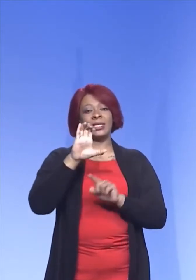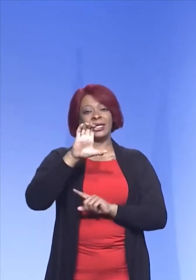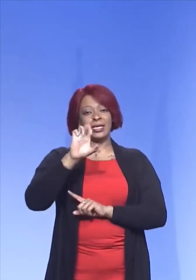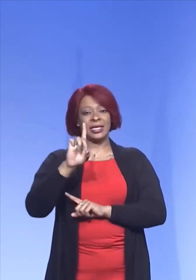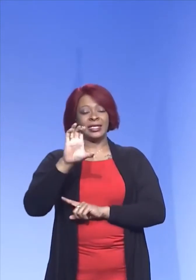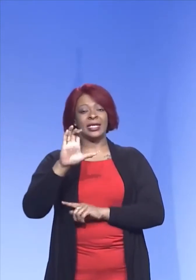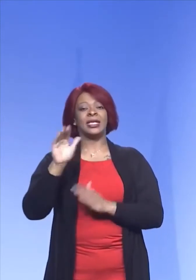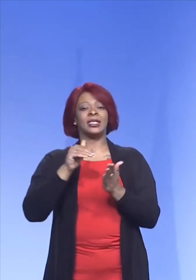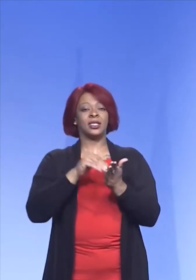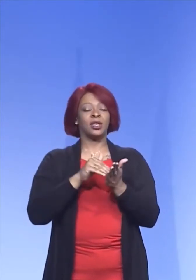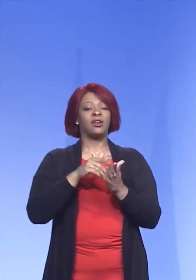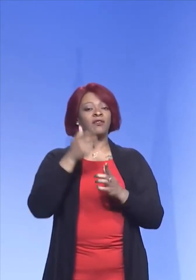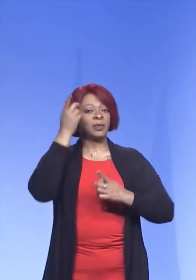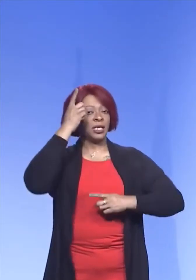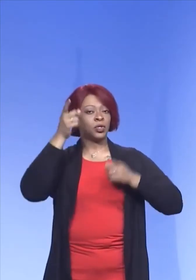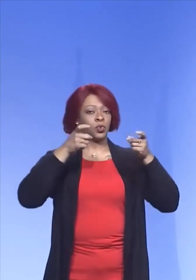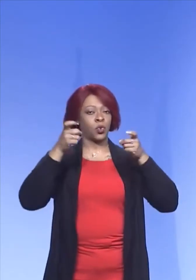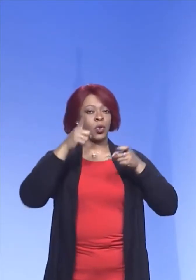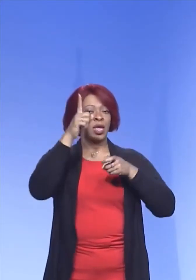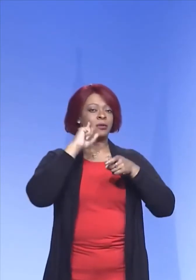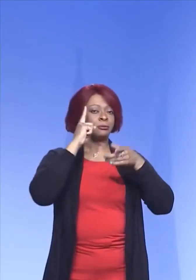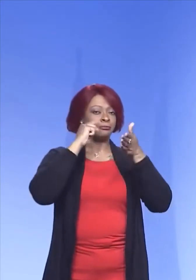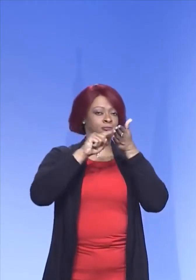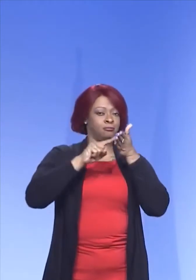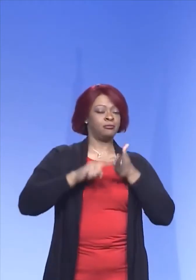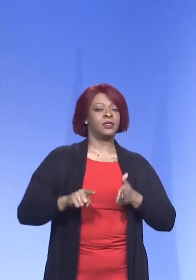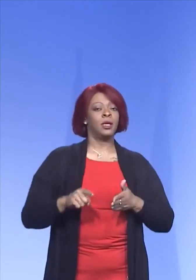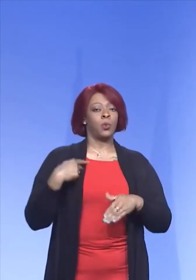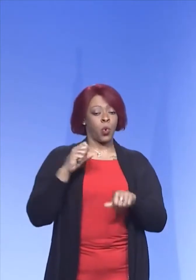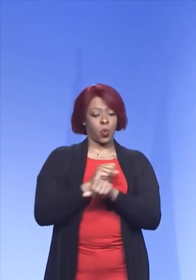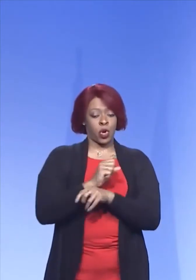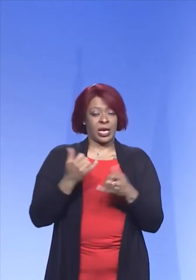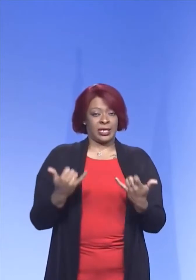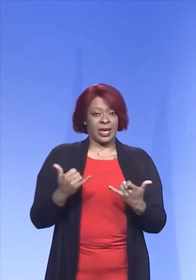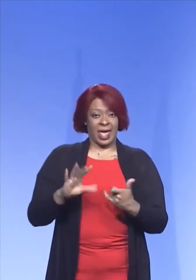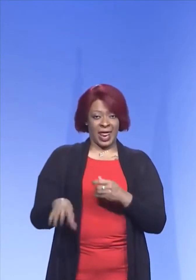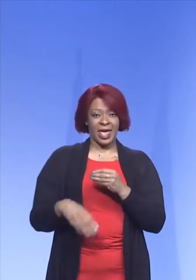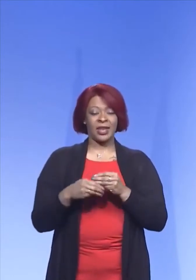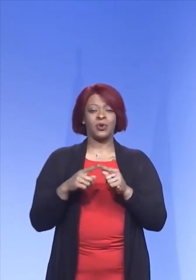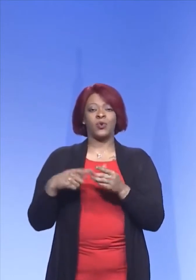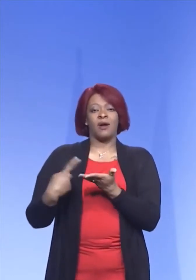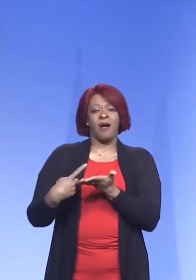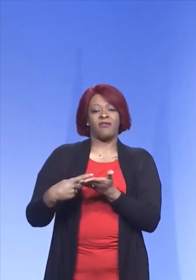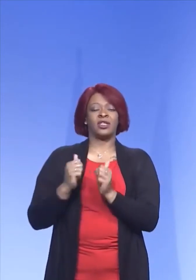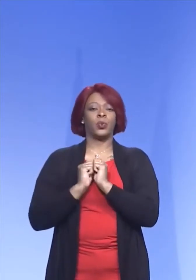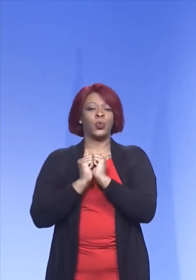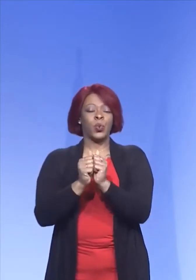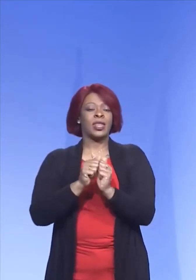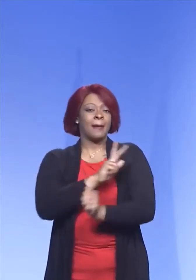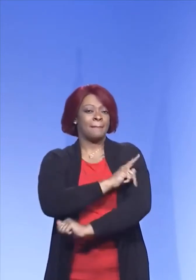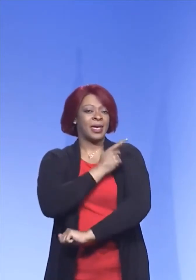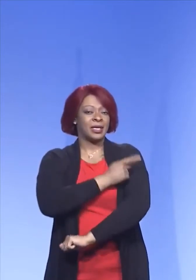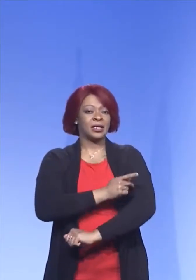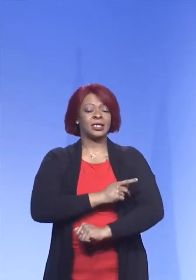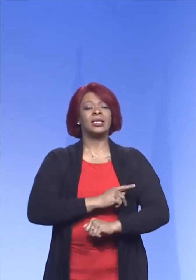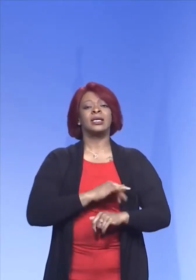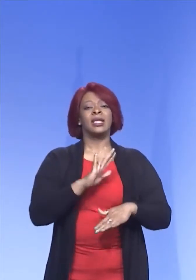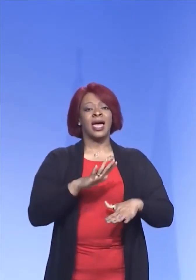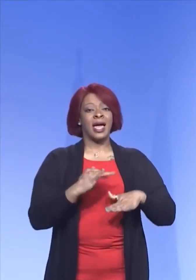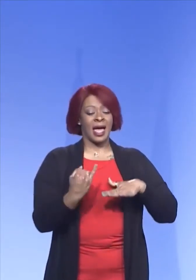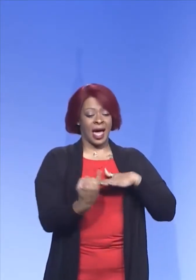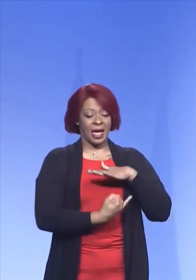Disease Control. So what we're working on today, in addition to the conversations with patients, is to move that isolate